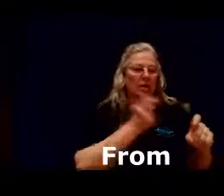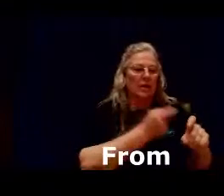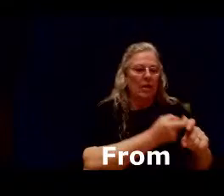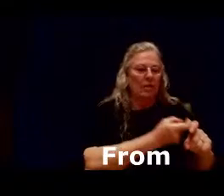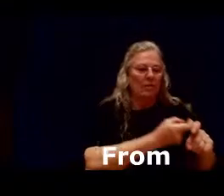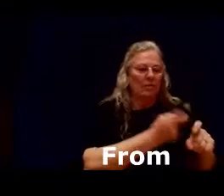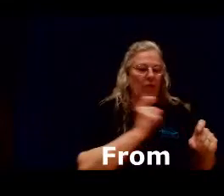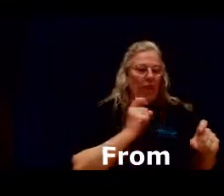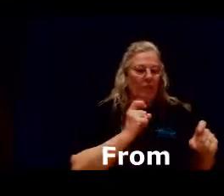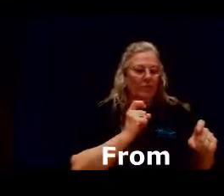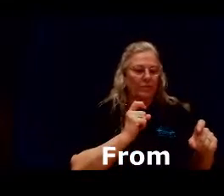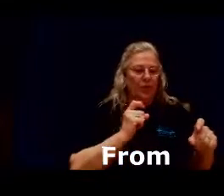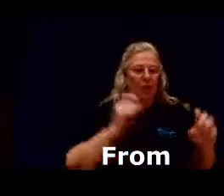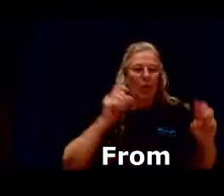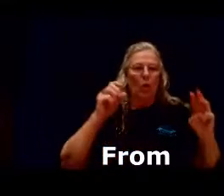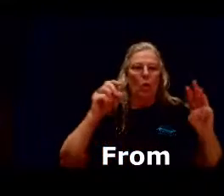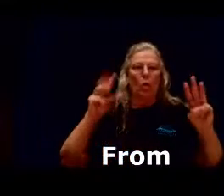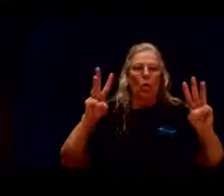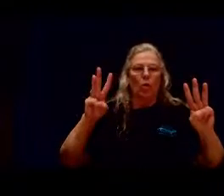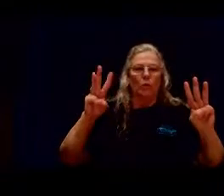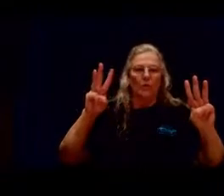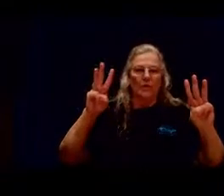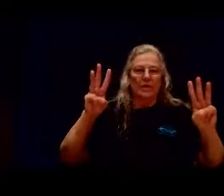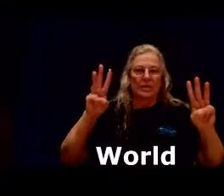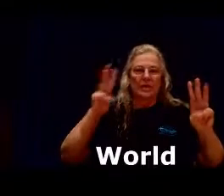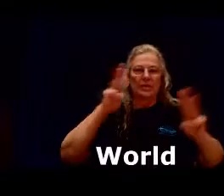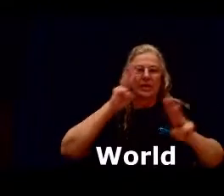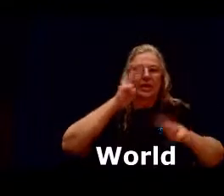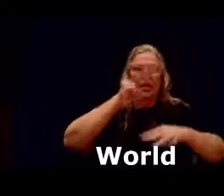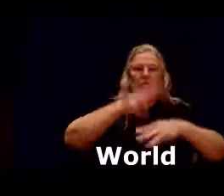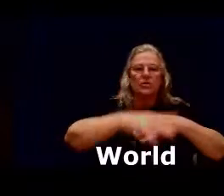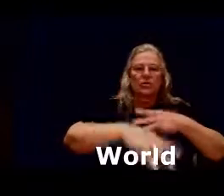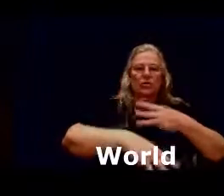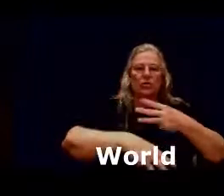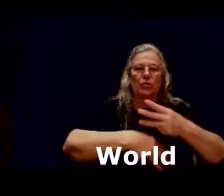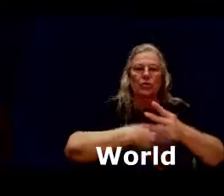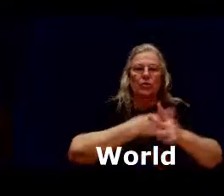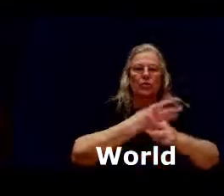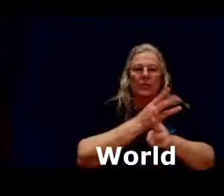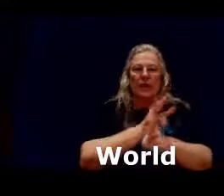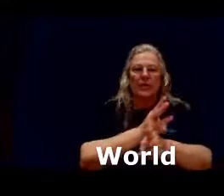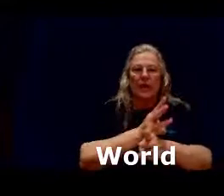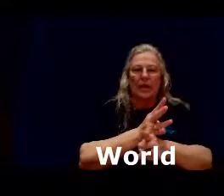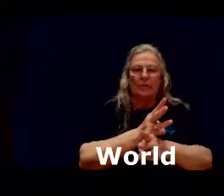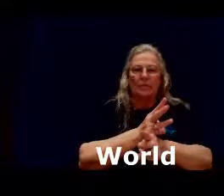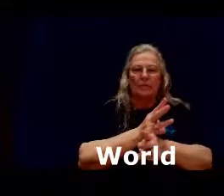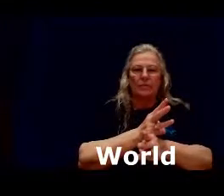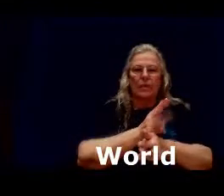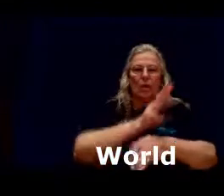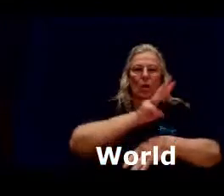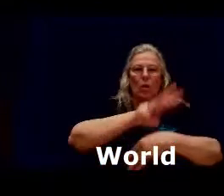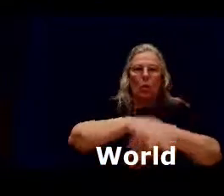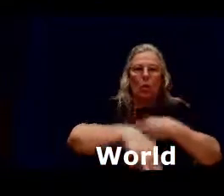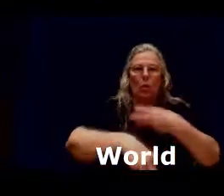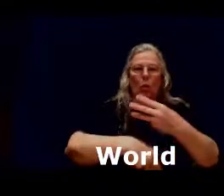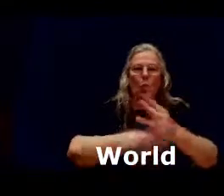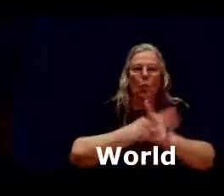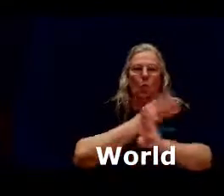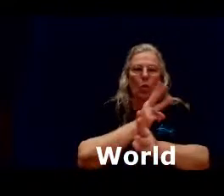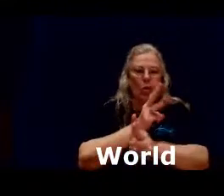from world w's circle and land world